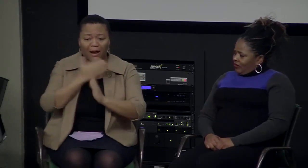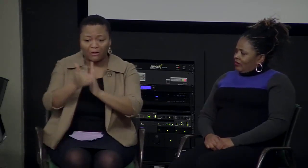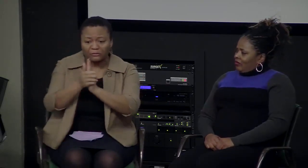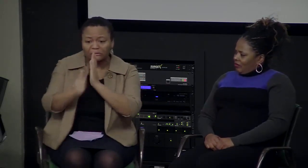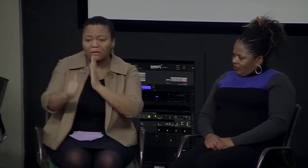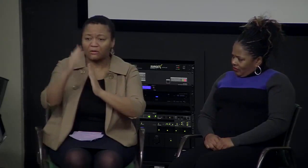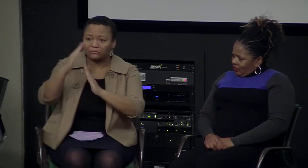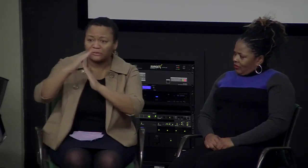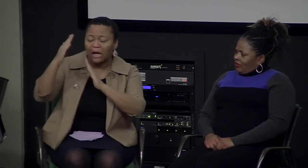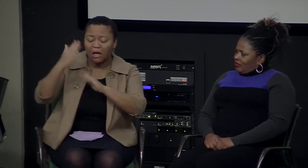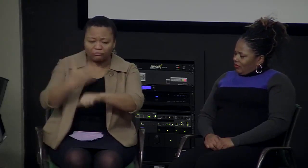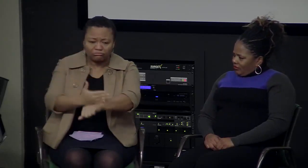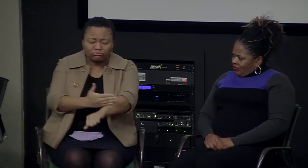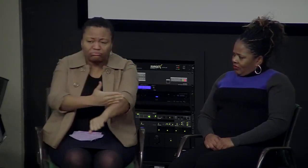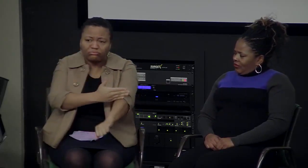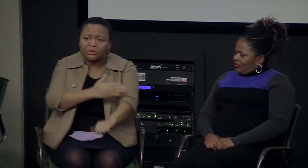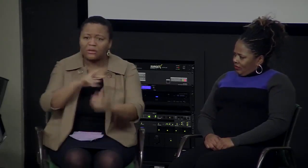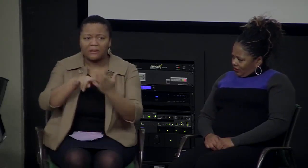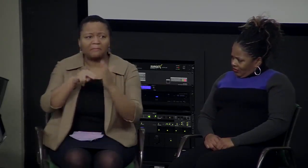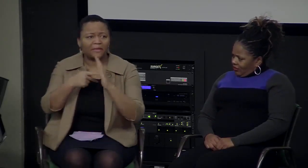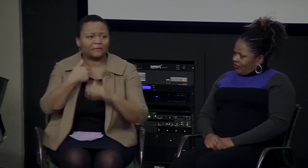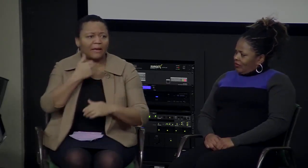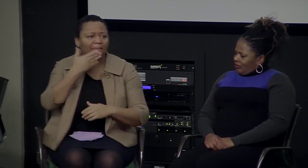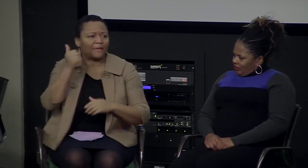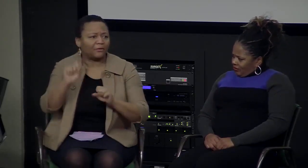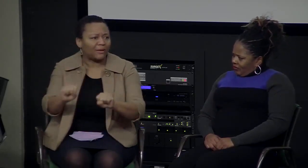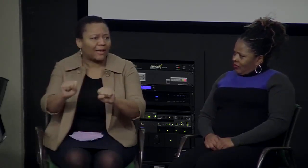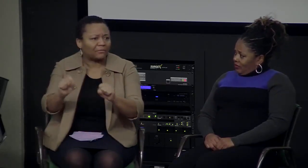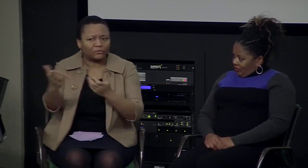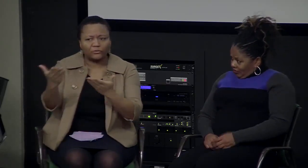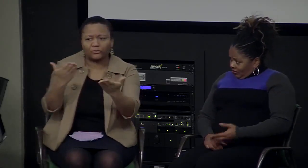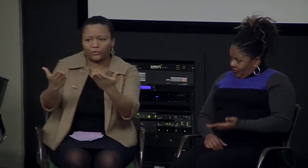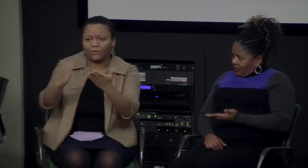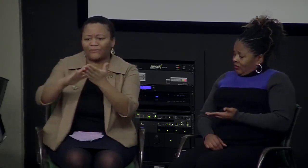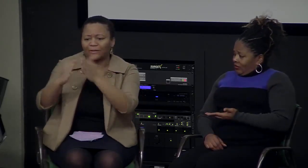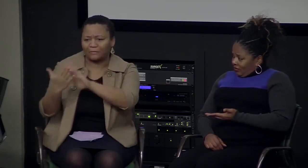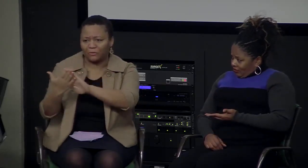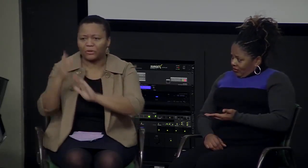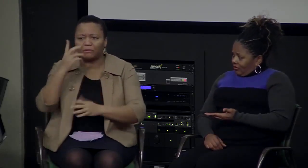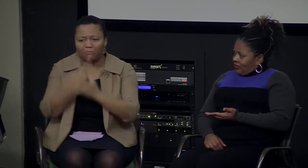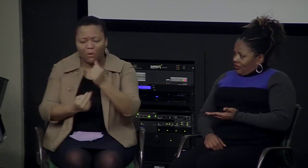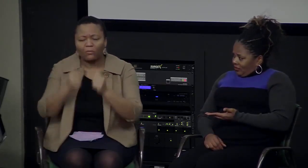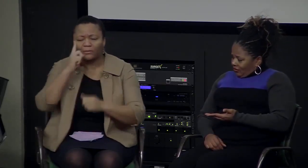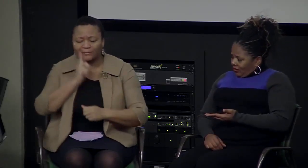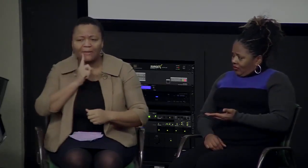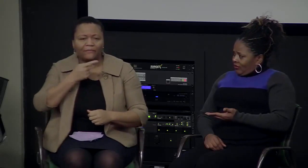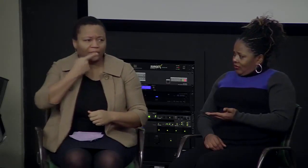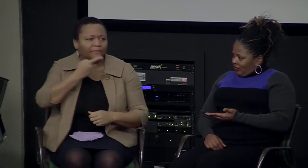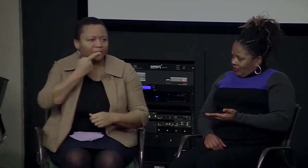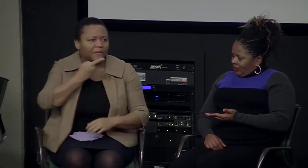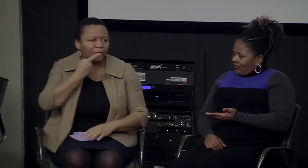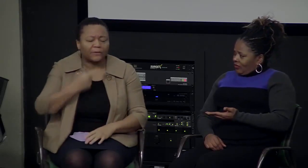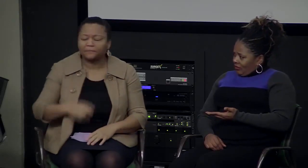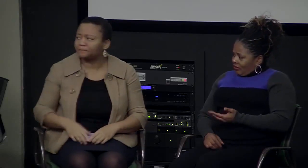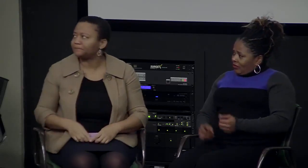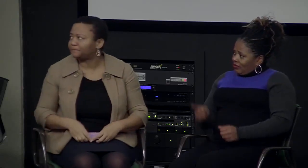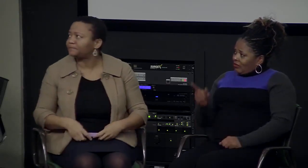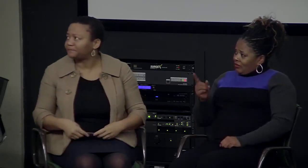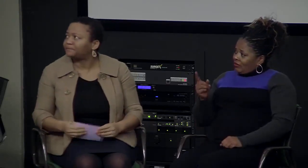and do my work because I'm educated and I'm a skilled and qualified interpreter I would benefit the community